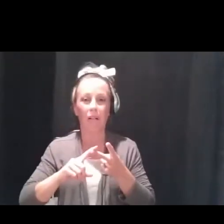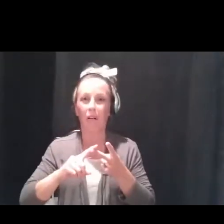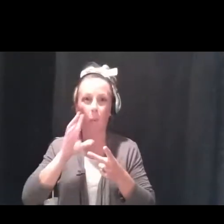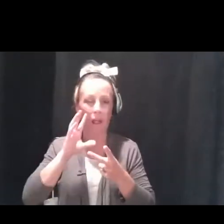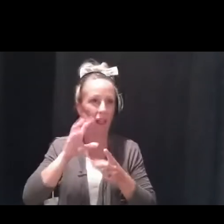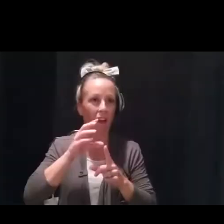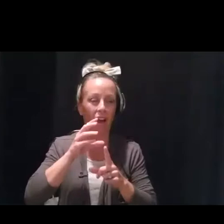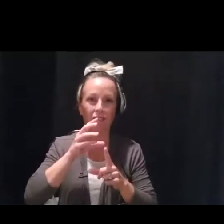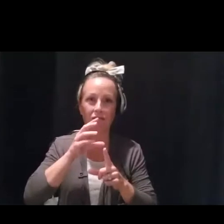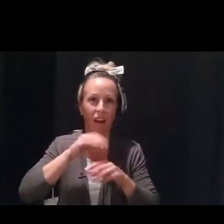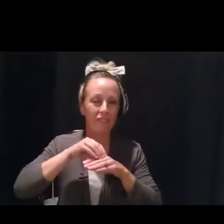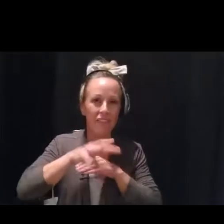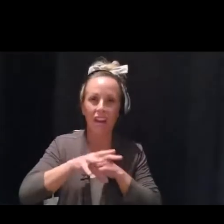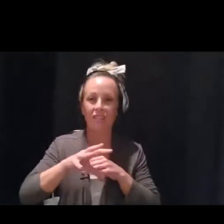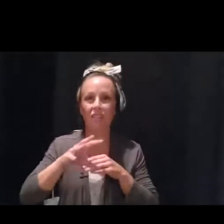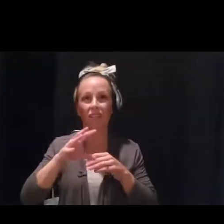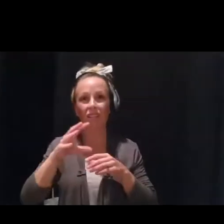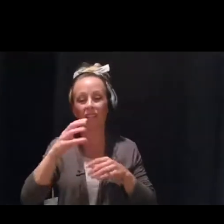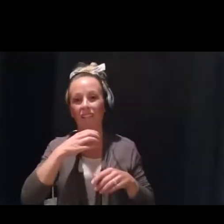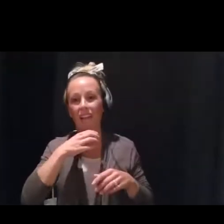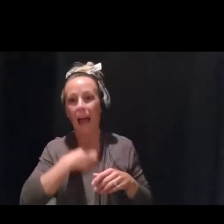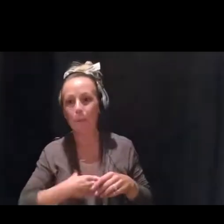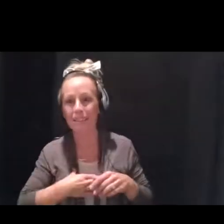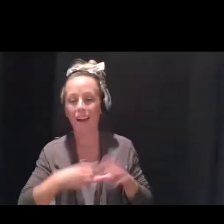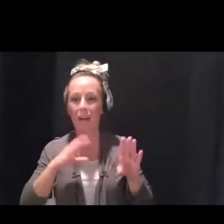behavior, and our overall physical wellness.